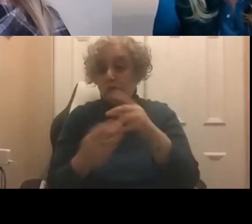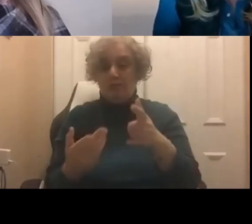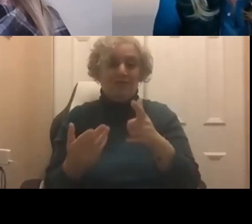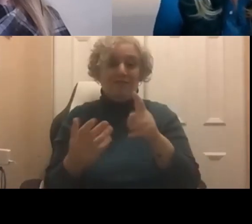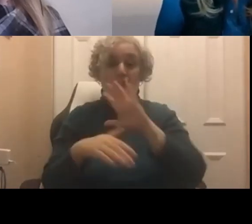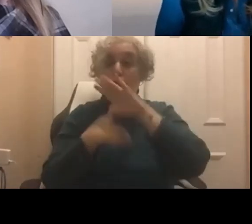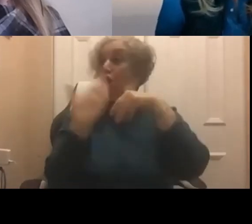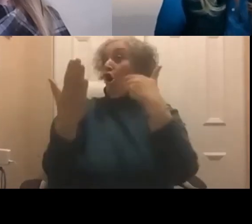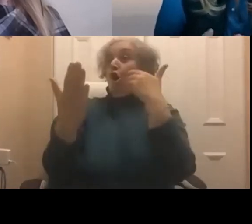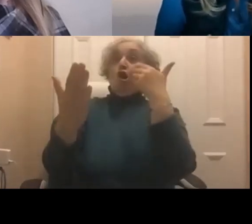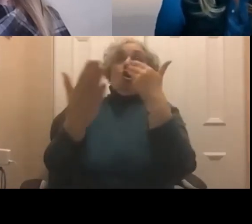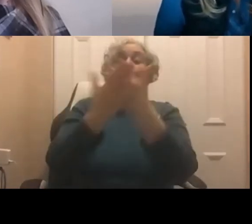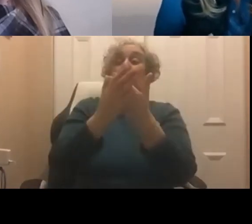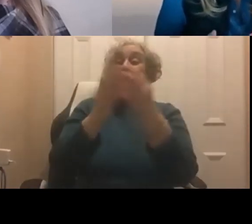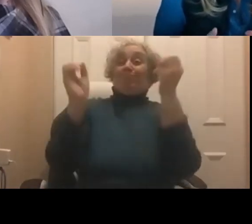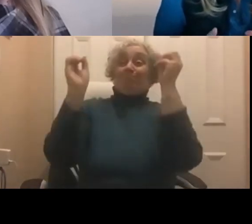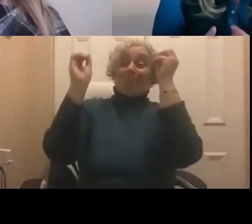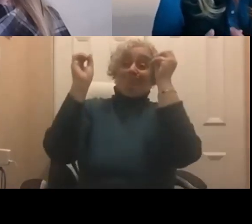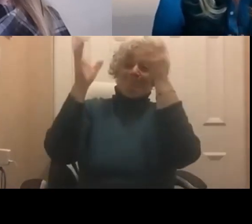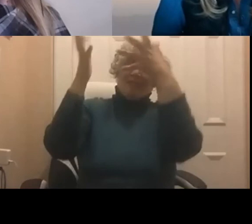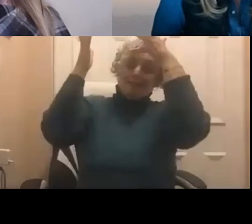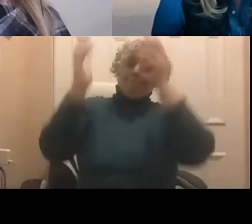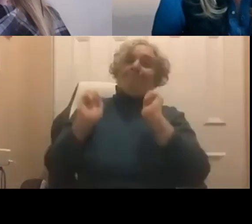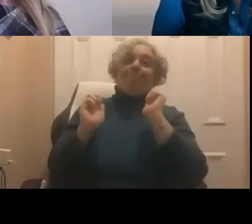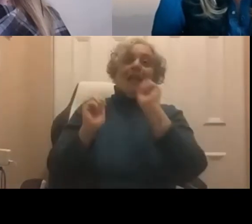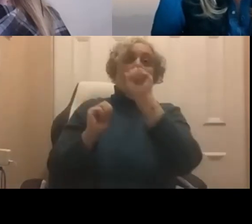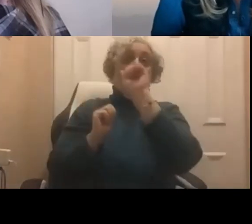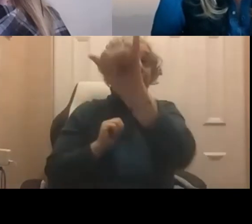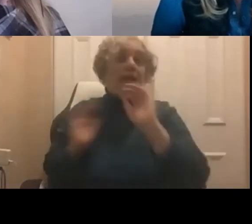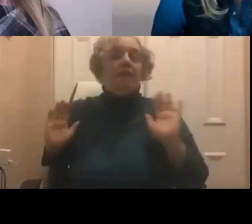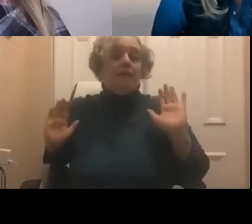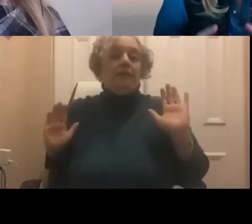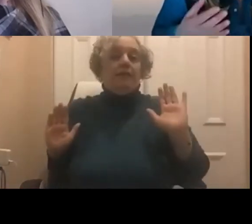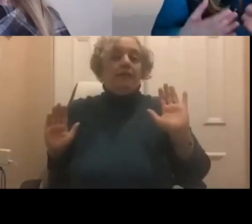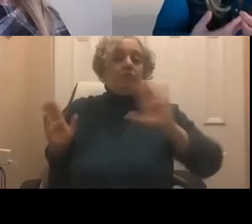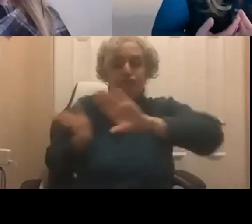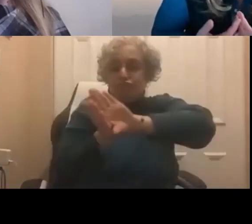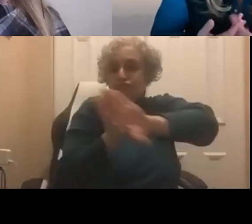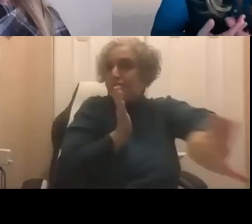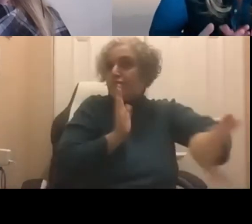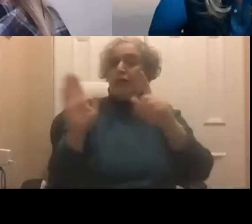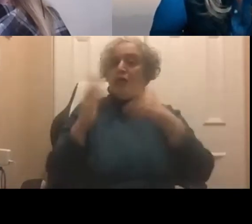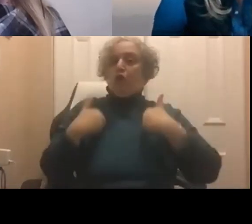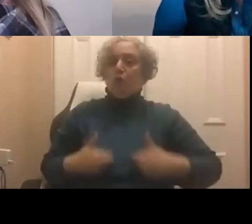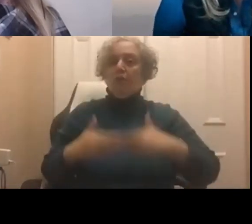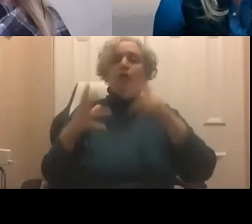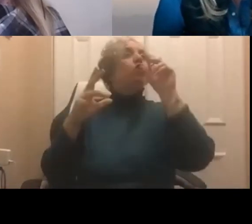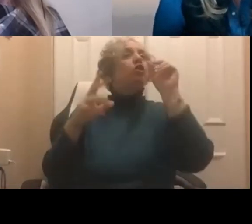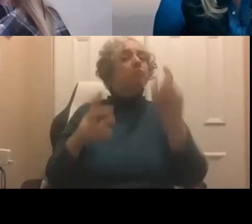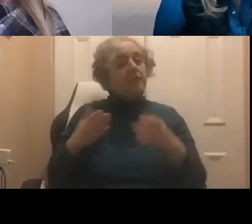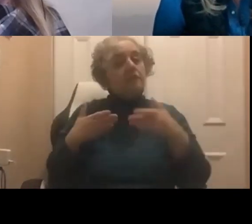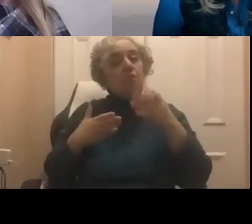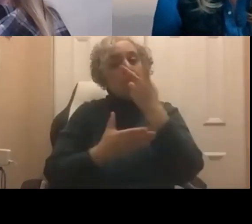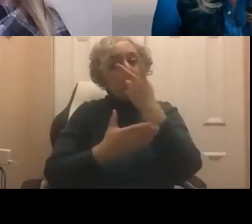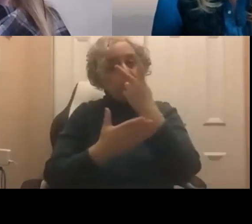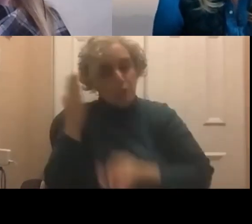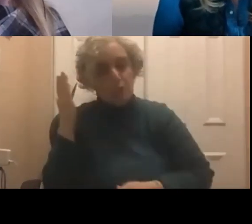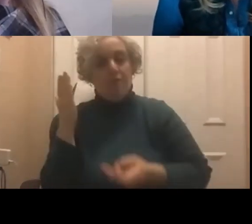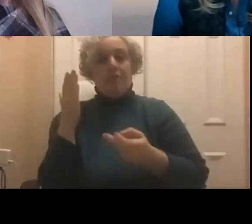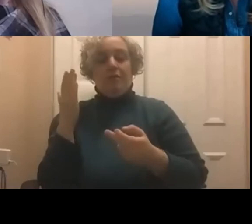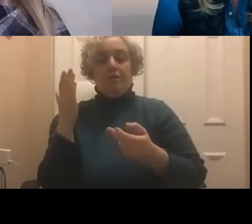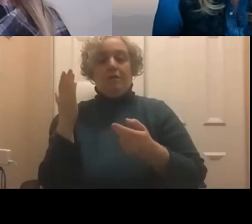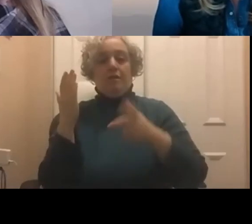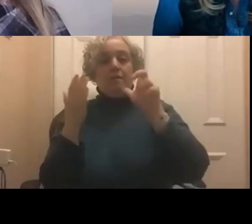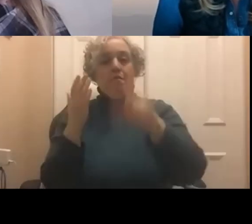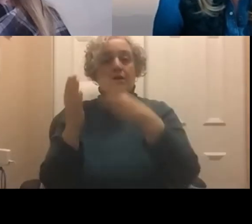AI, but having a blend within the process that allows for a hybrid. And, and I think, you know, when we think